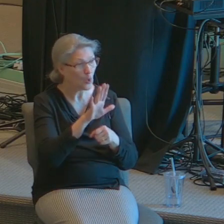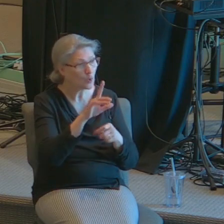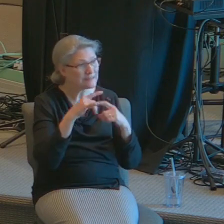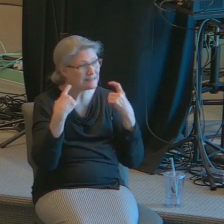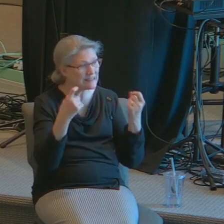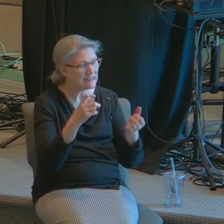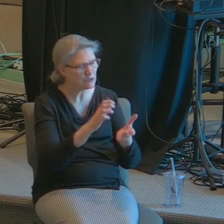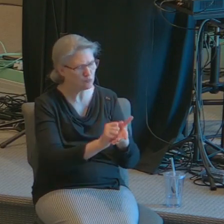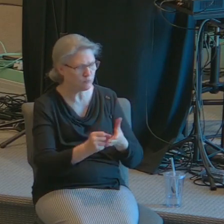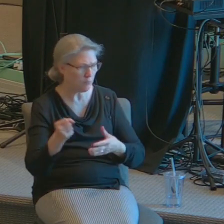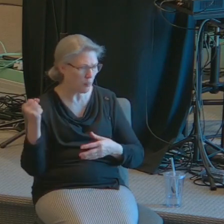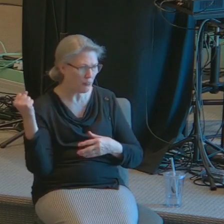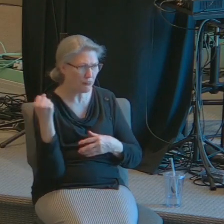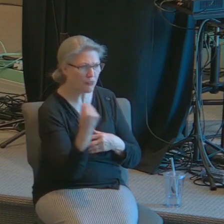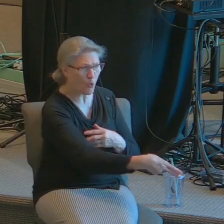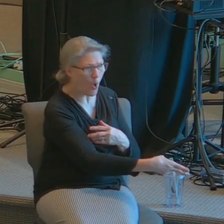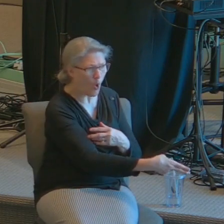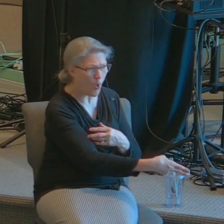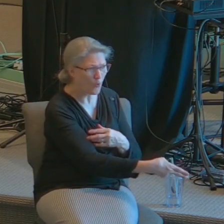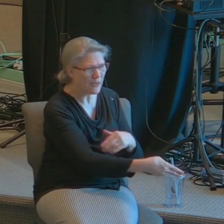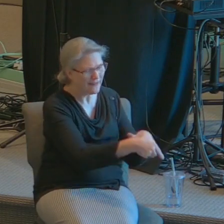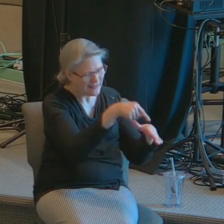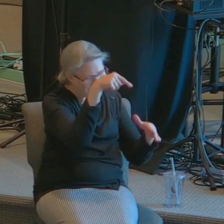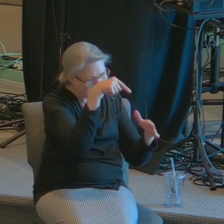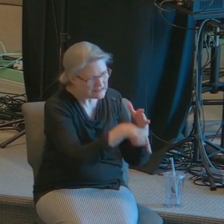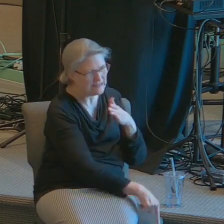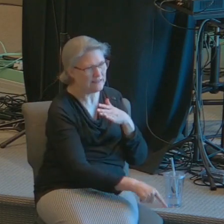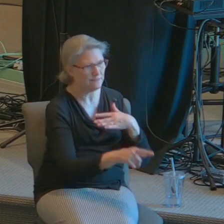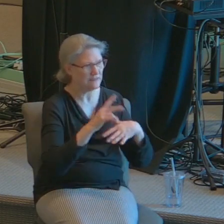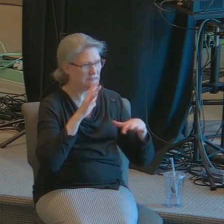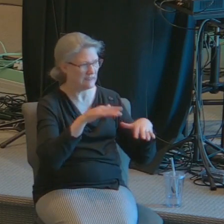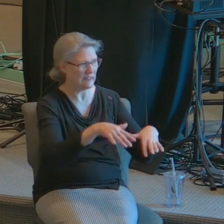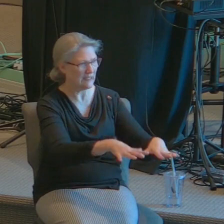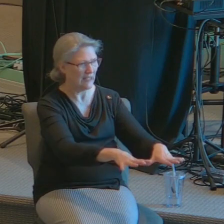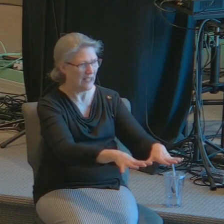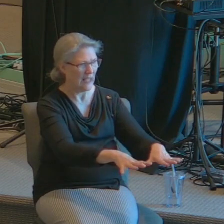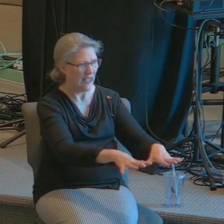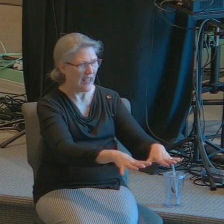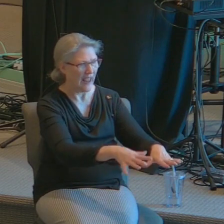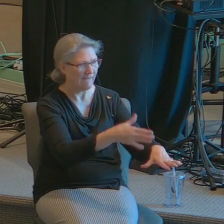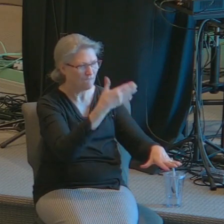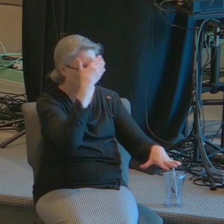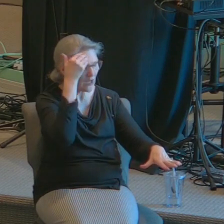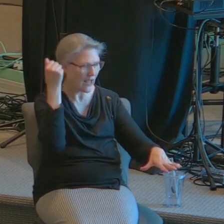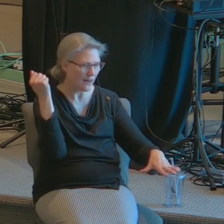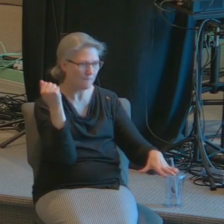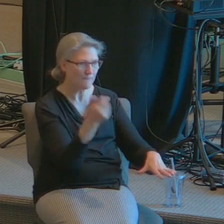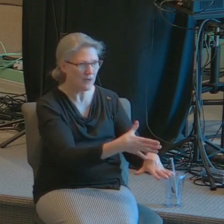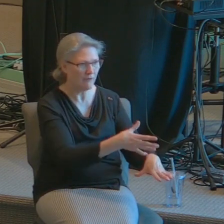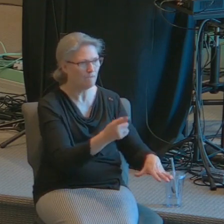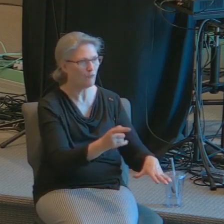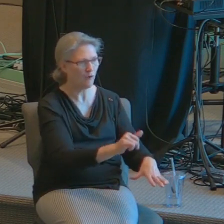sins into the depths of the sea and remember them no more